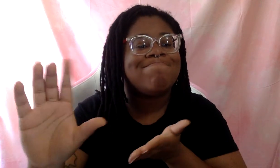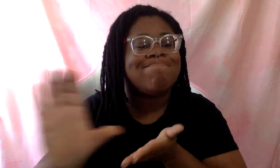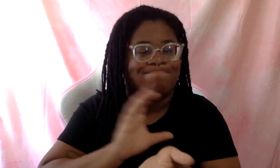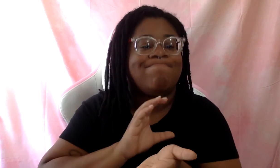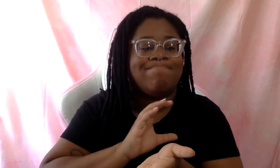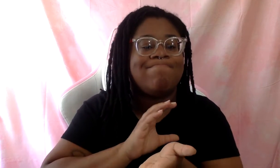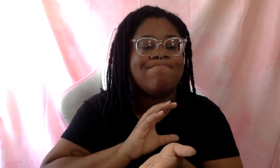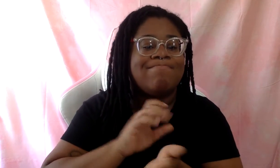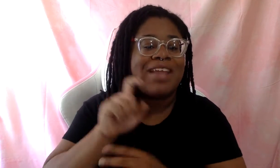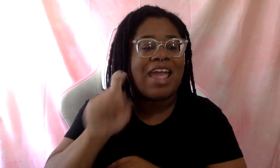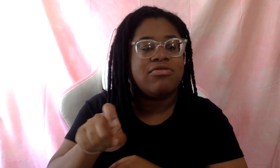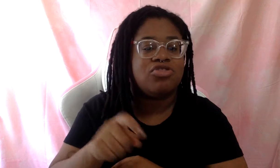session.